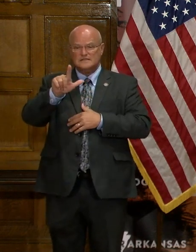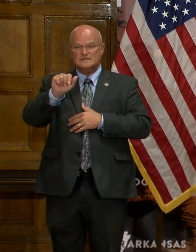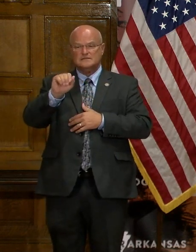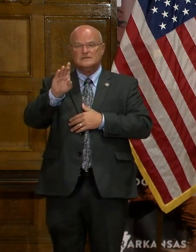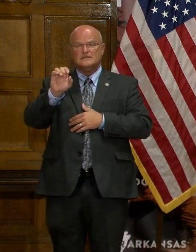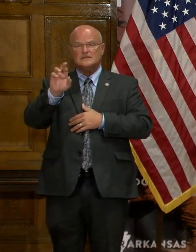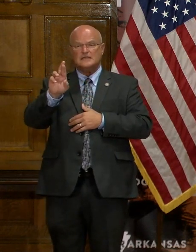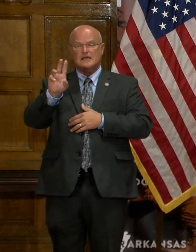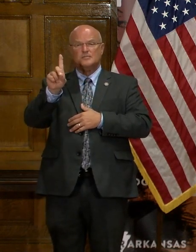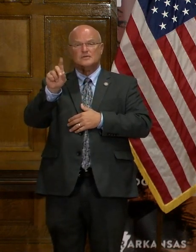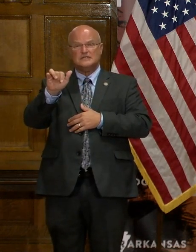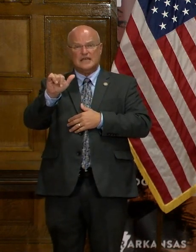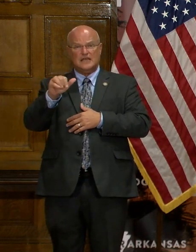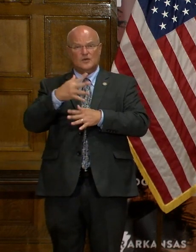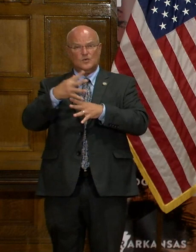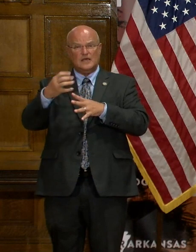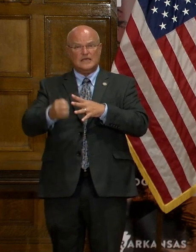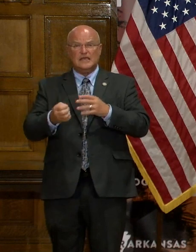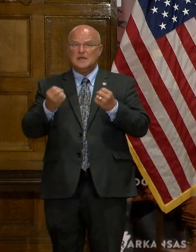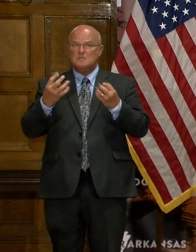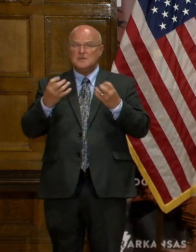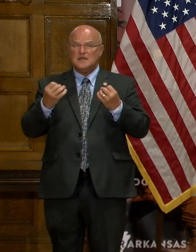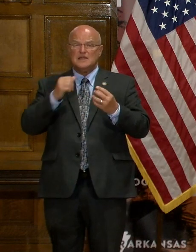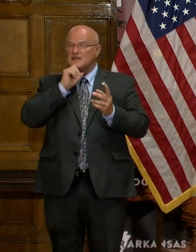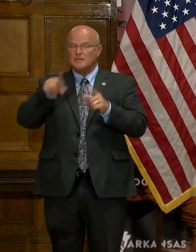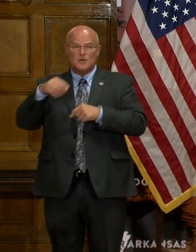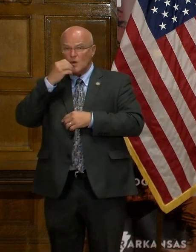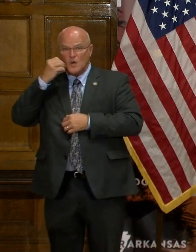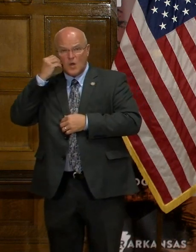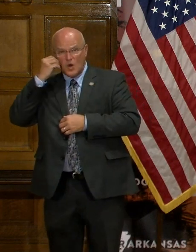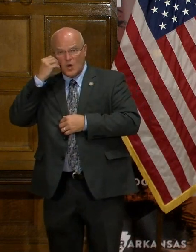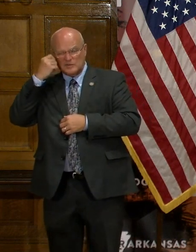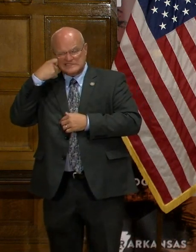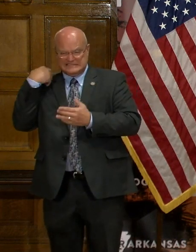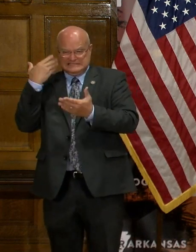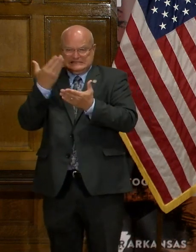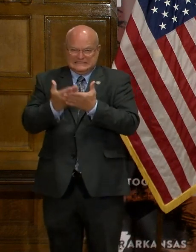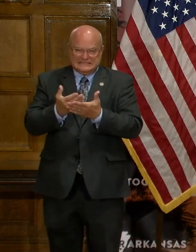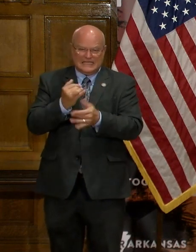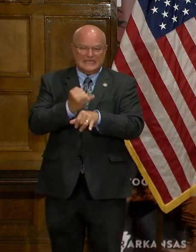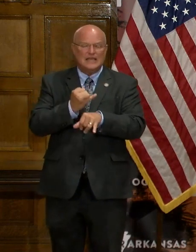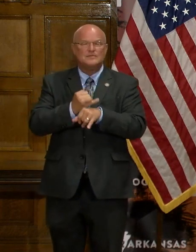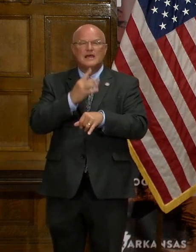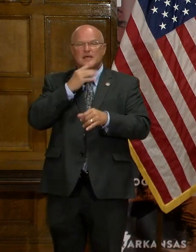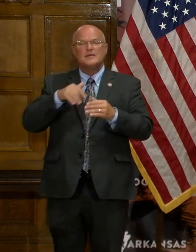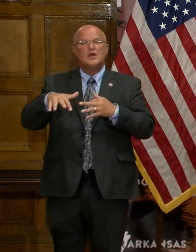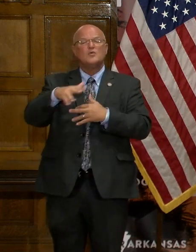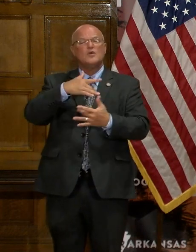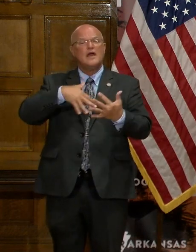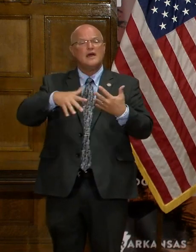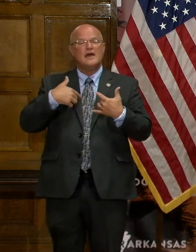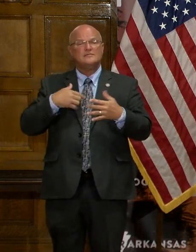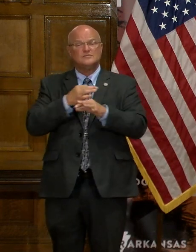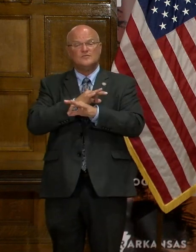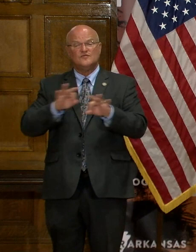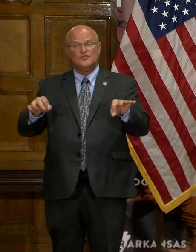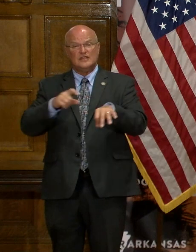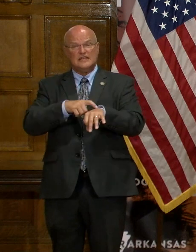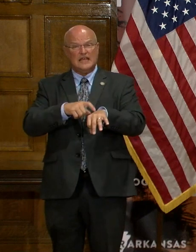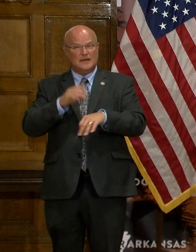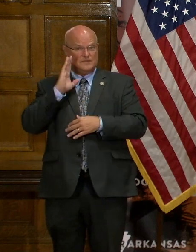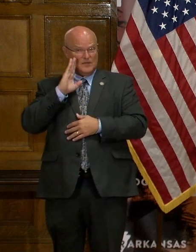weekend, I understand many will probably not be going home since they just got on campus. So they'll be around and they'll have some free time.